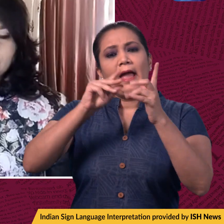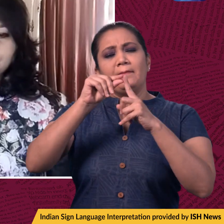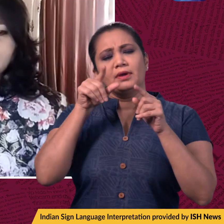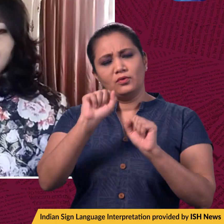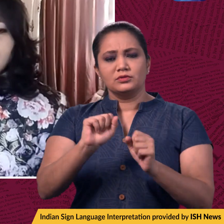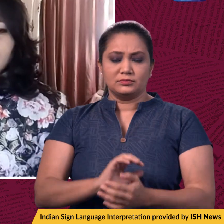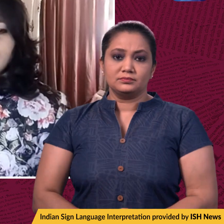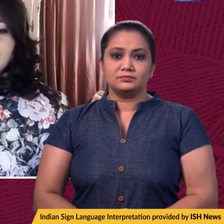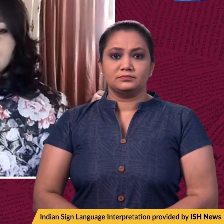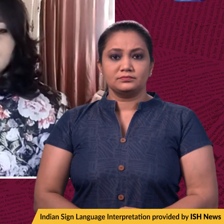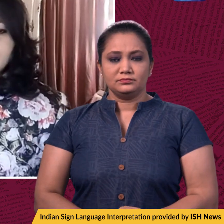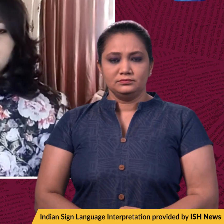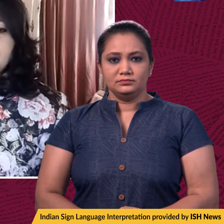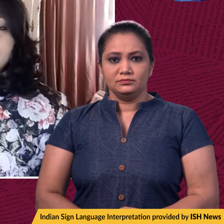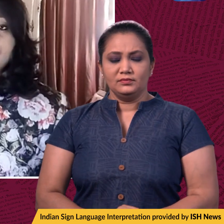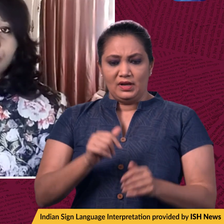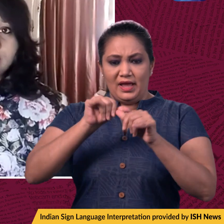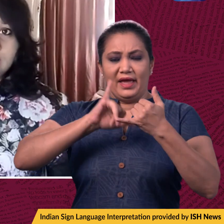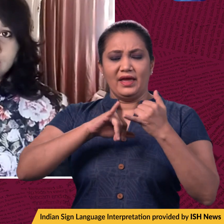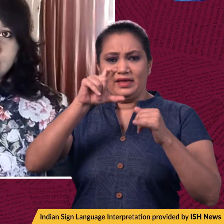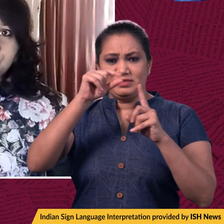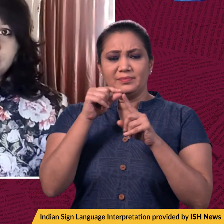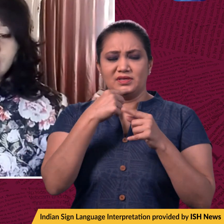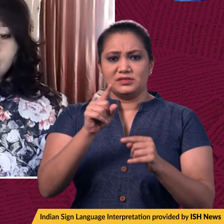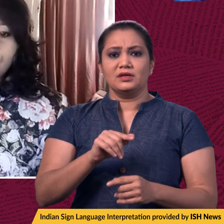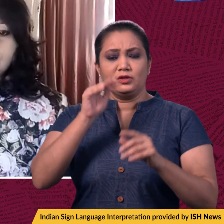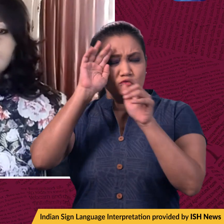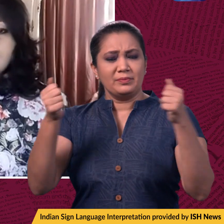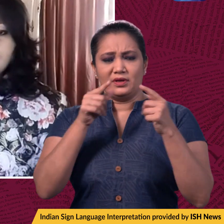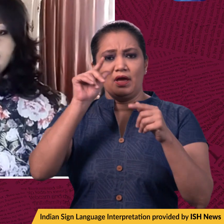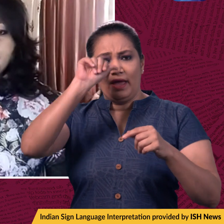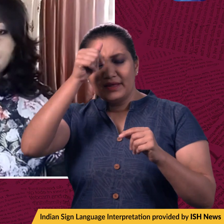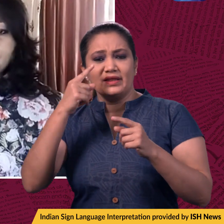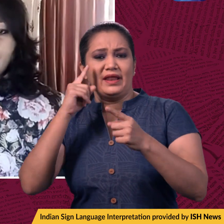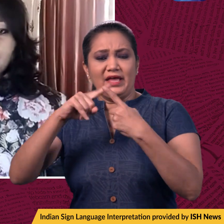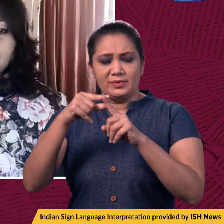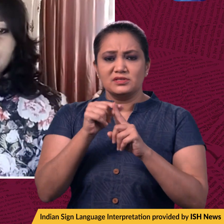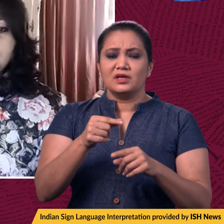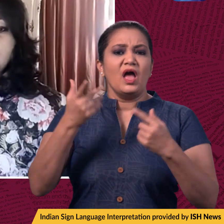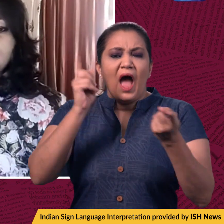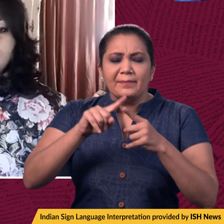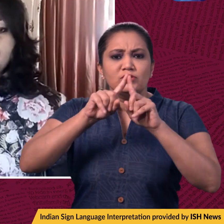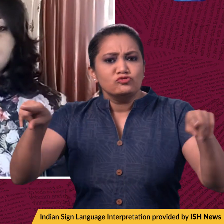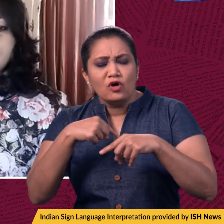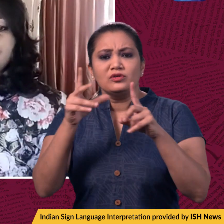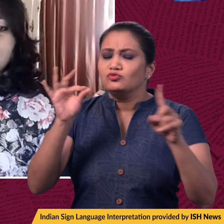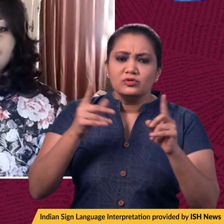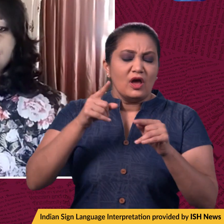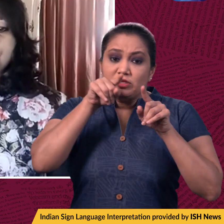Pradesh. Now, Siddhi SP has told the Indian Express, I quote, irrespective of the crime committed by the culprits, such action of